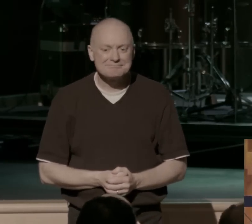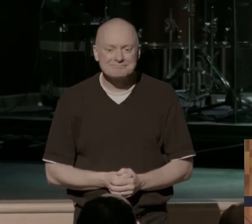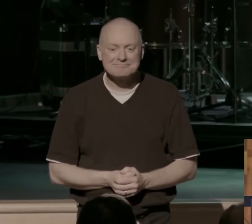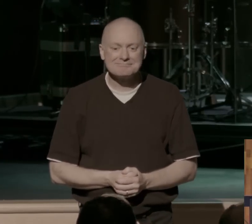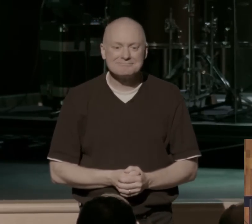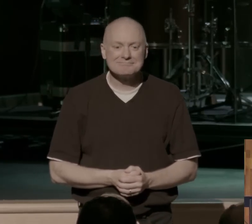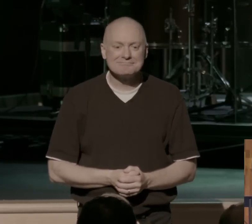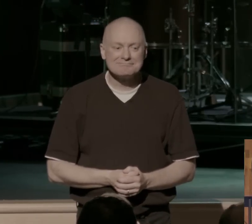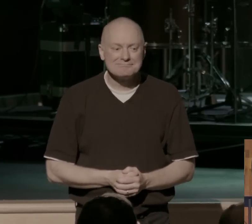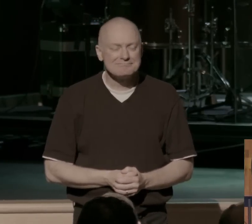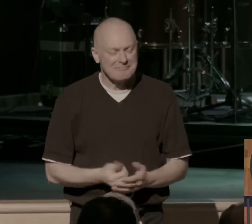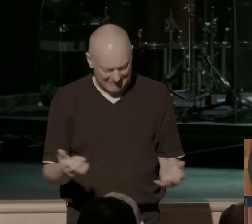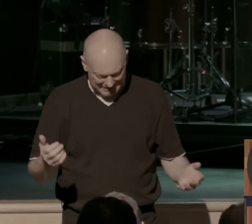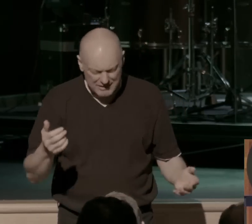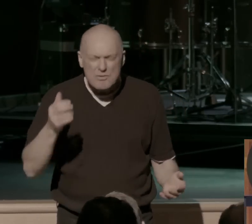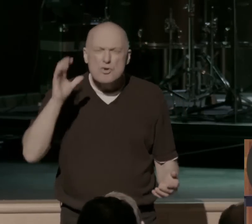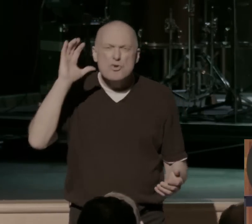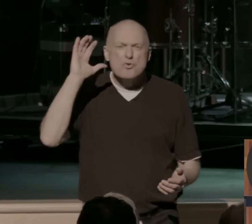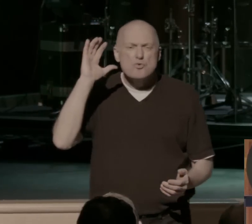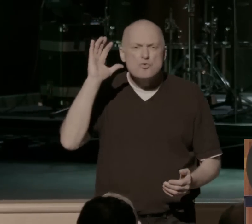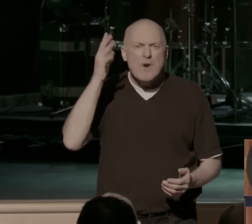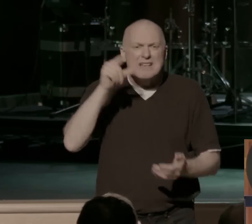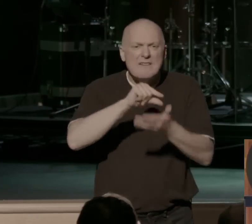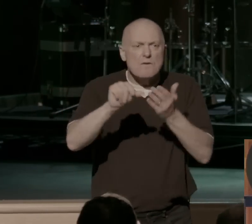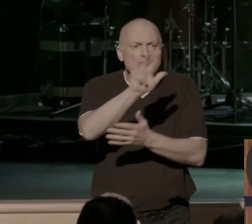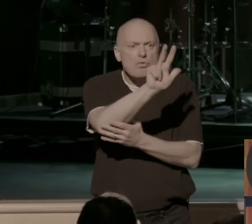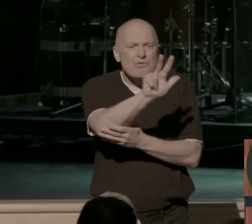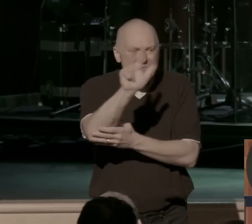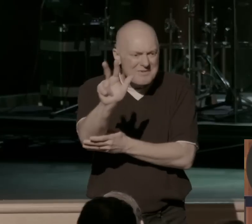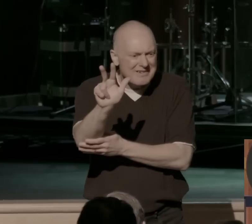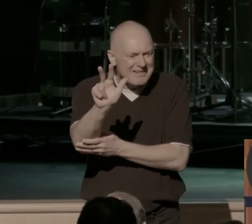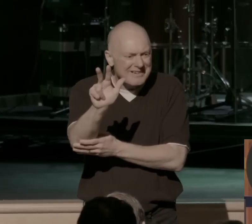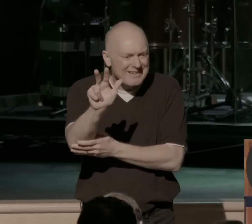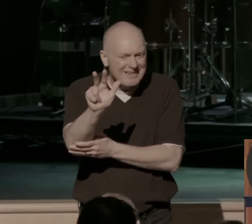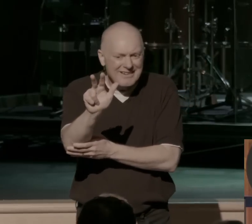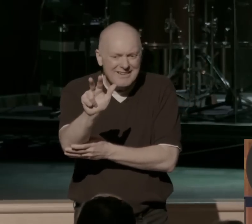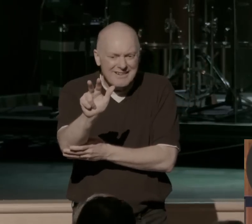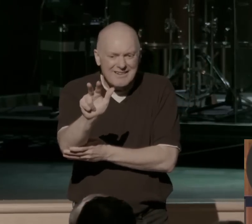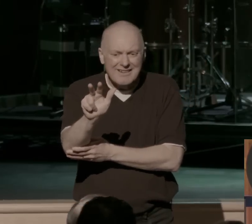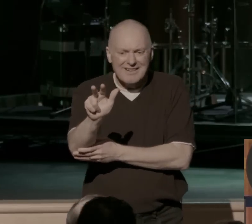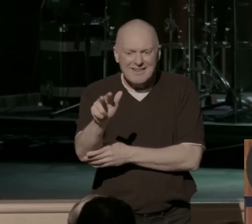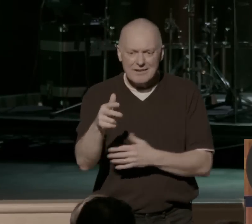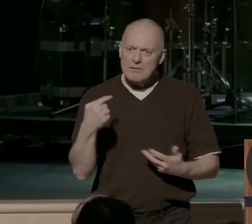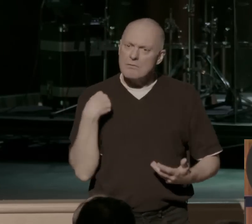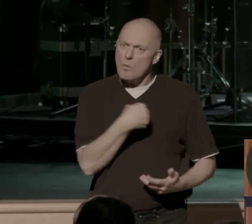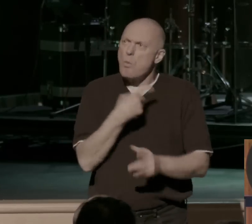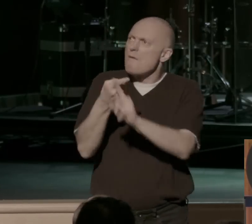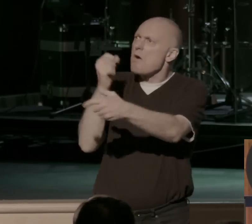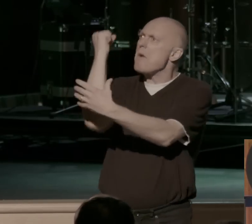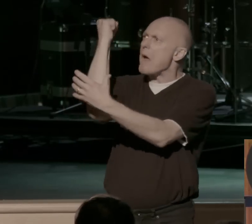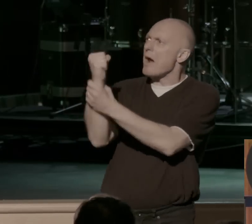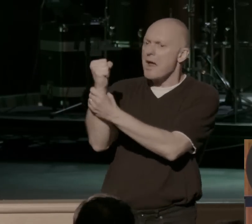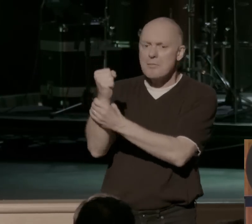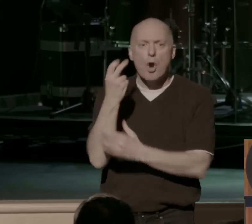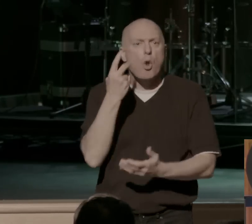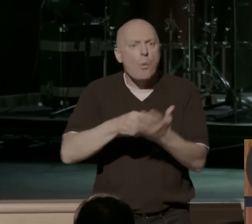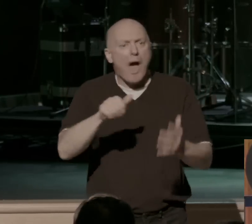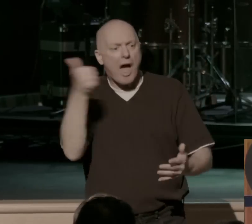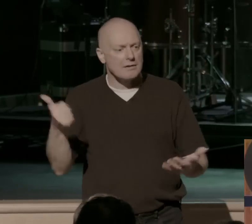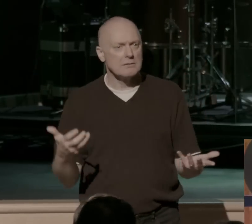You know, it's kind of crazy what they say to him in verse 33. When they say we're offspring of Abraham, look what else they say. They we've never been enslaved